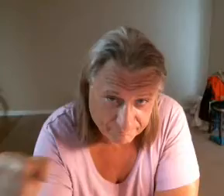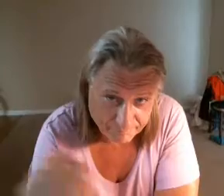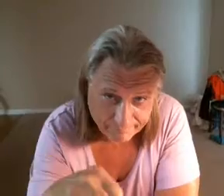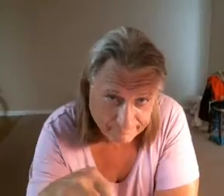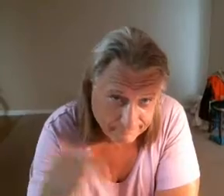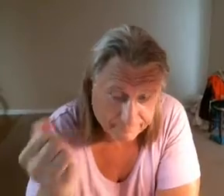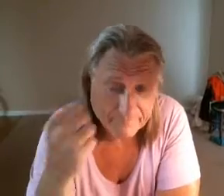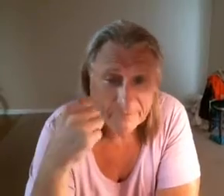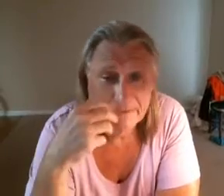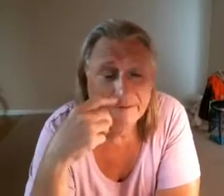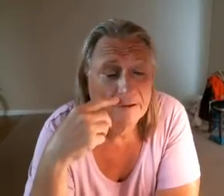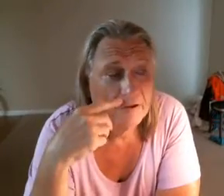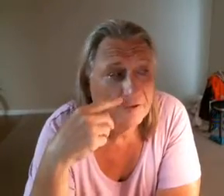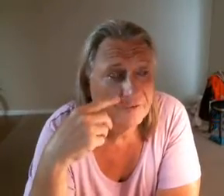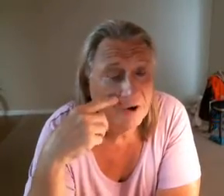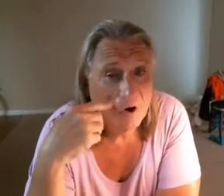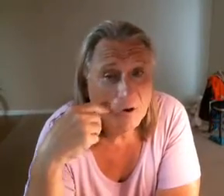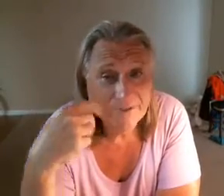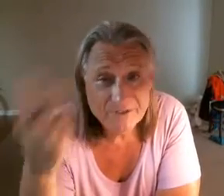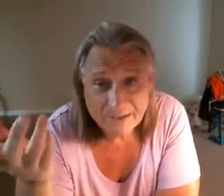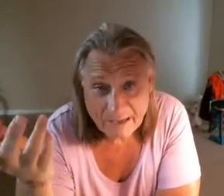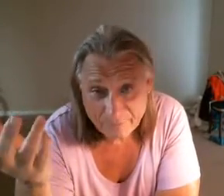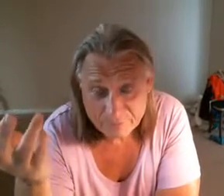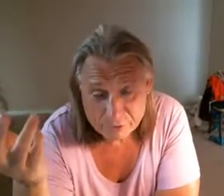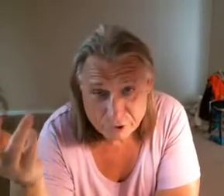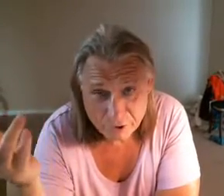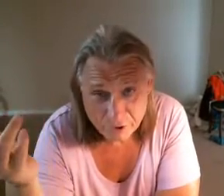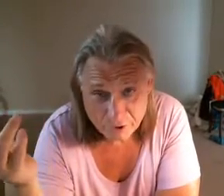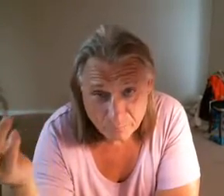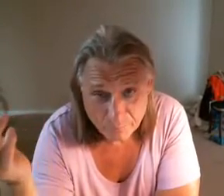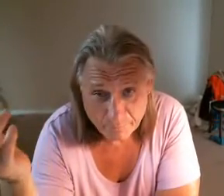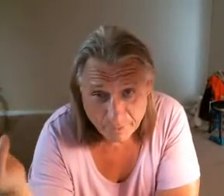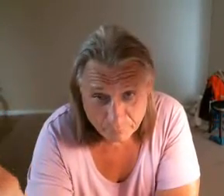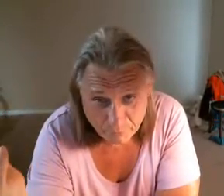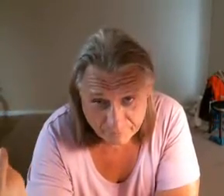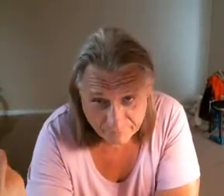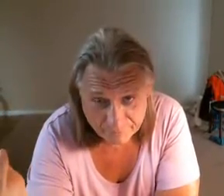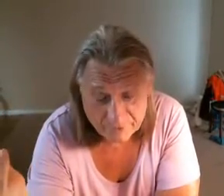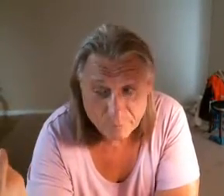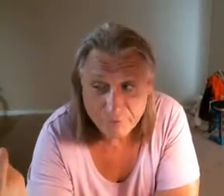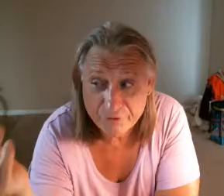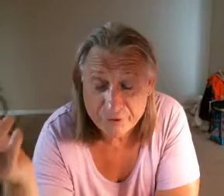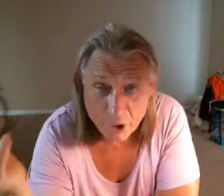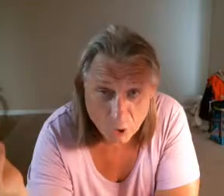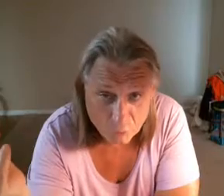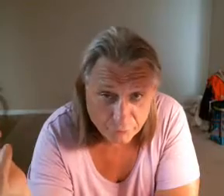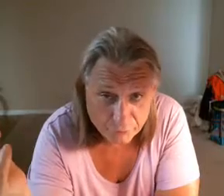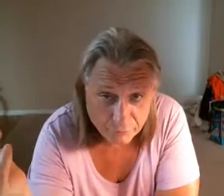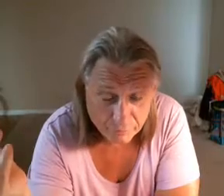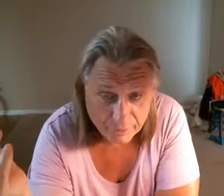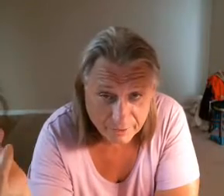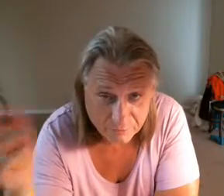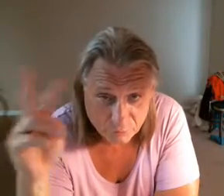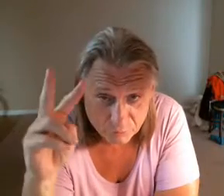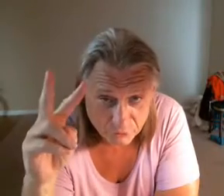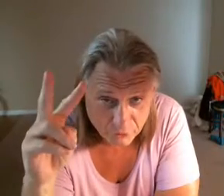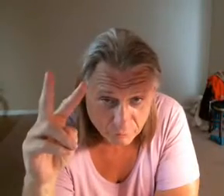burr so I did have some sugar with my breakfast. And there was toast okay two toast